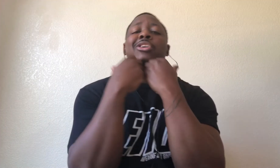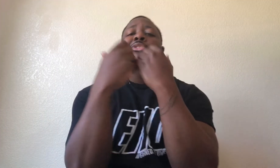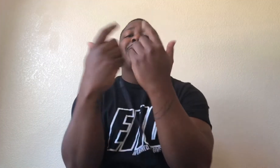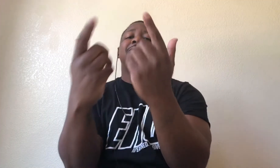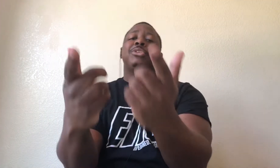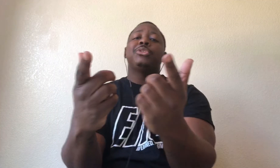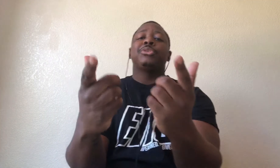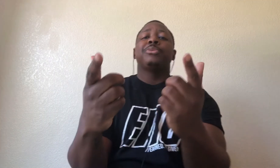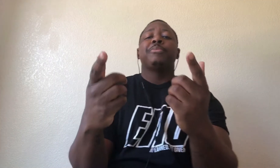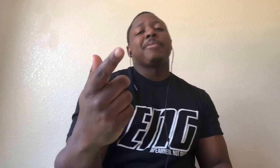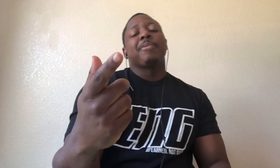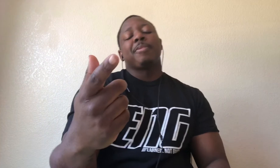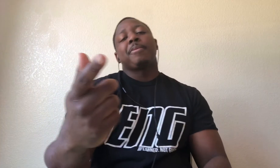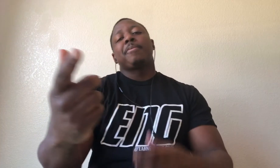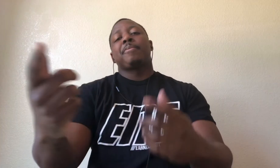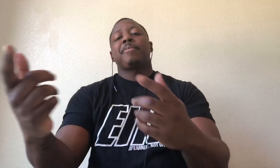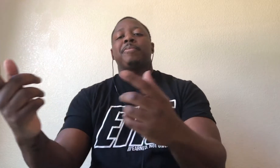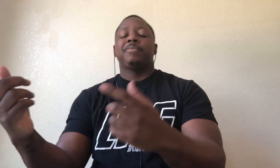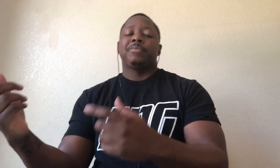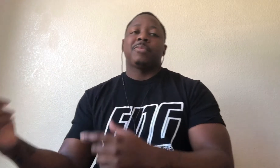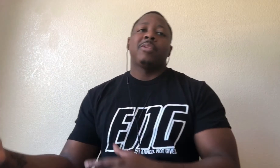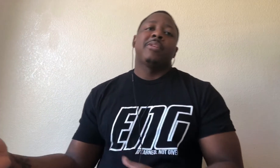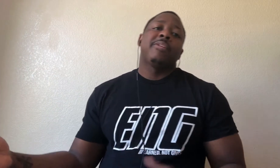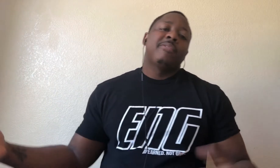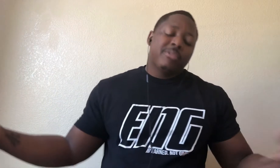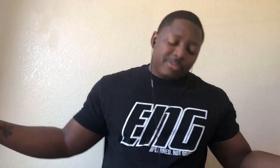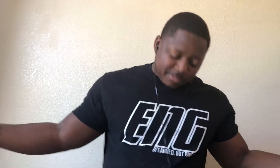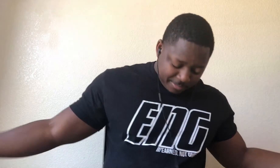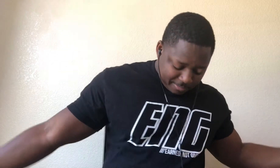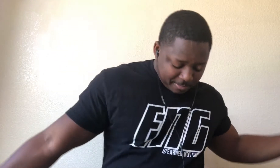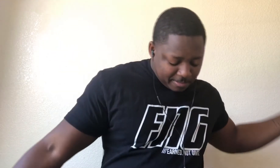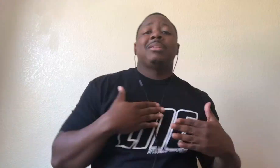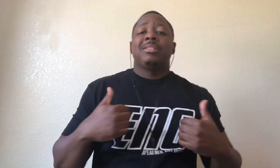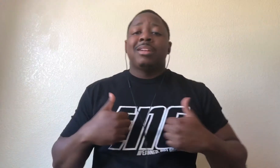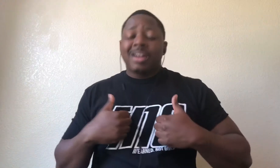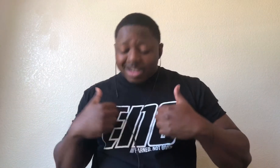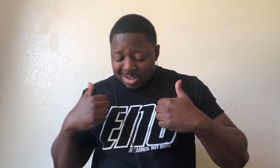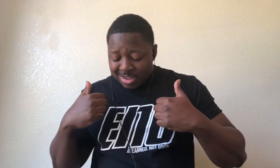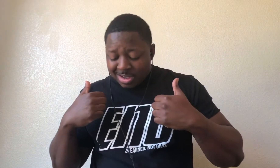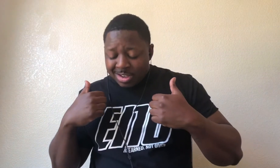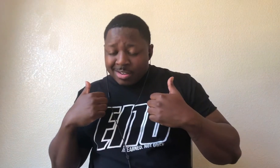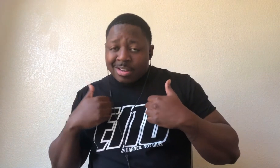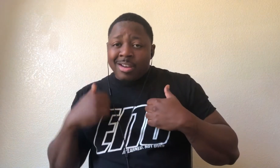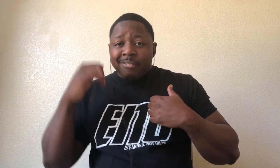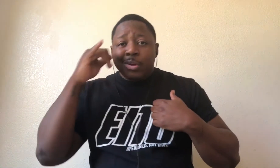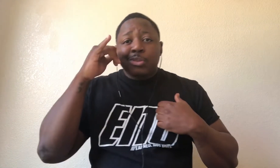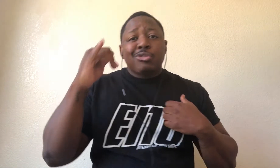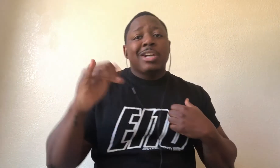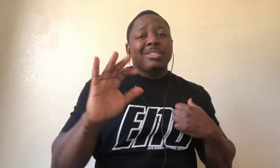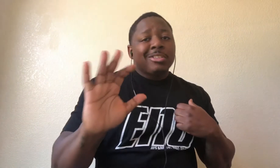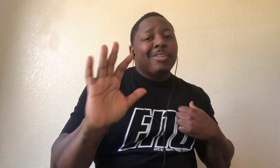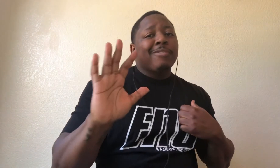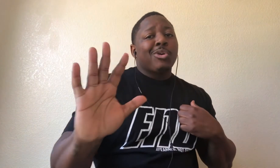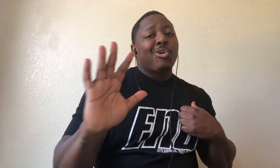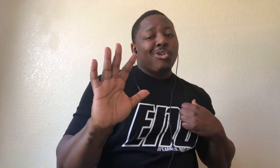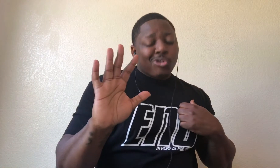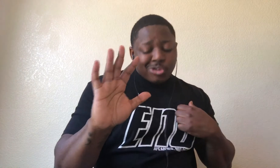care of you For the rest of my life For the rest of yours